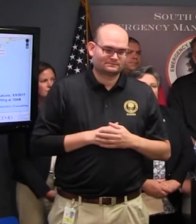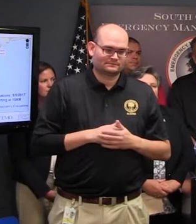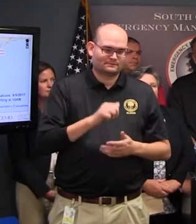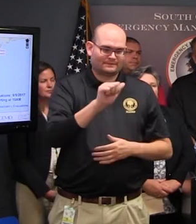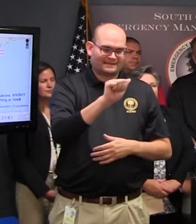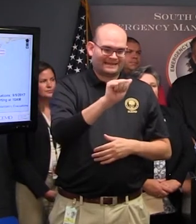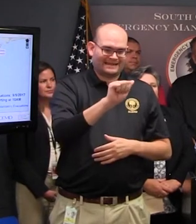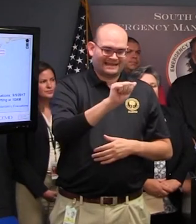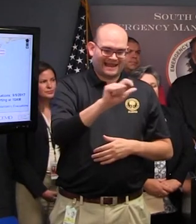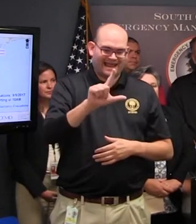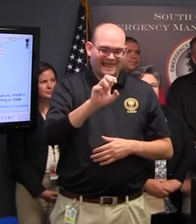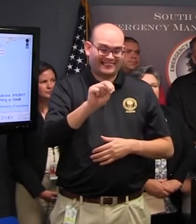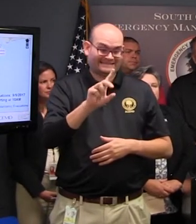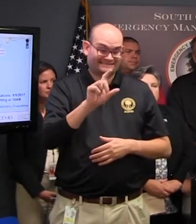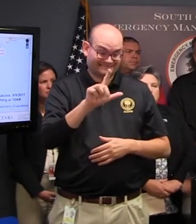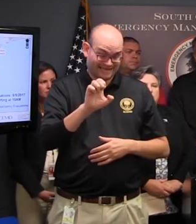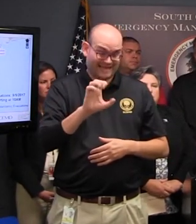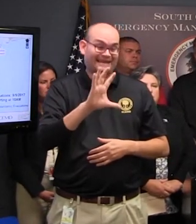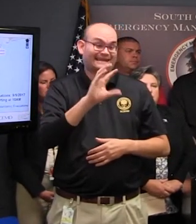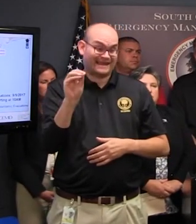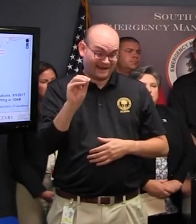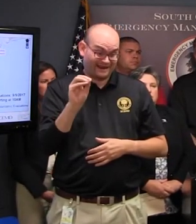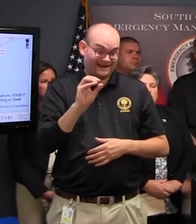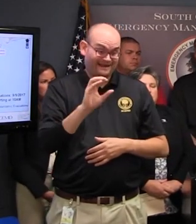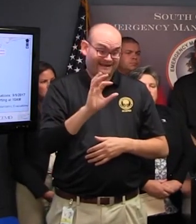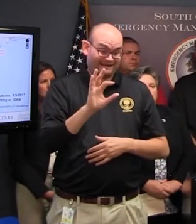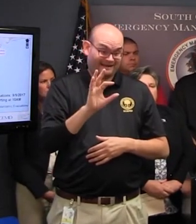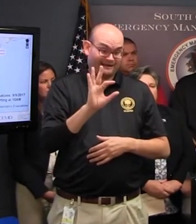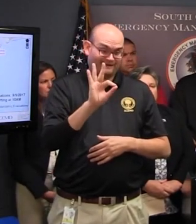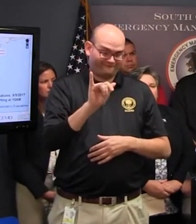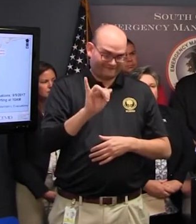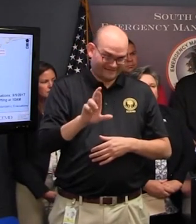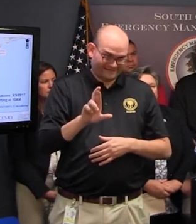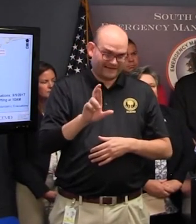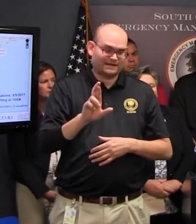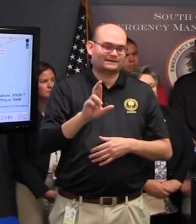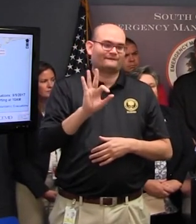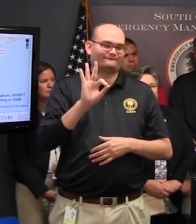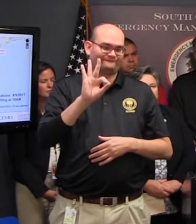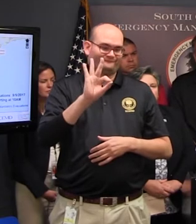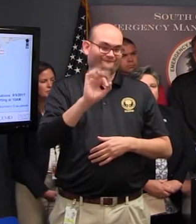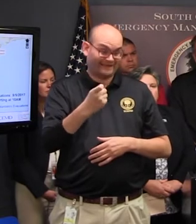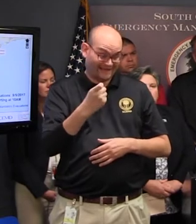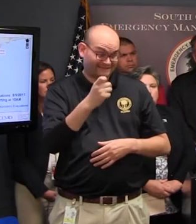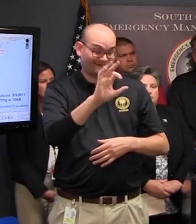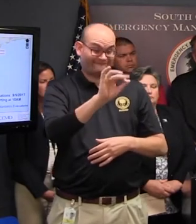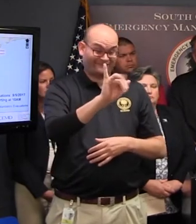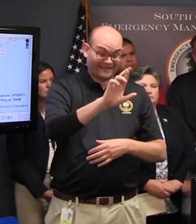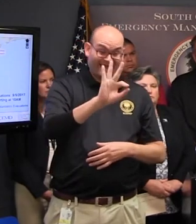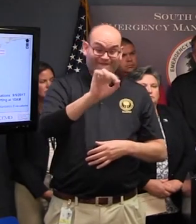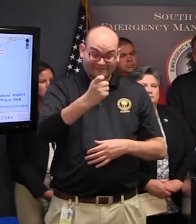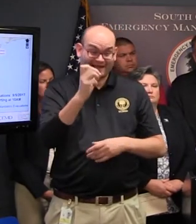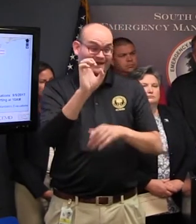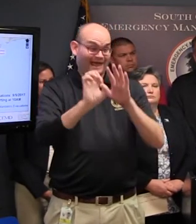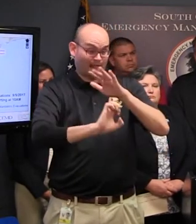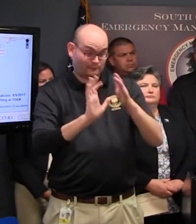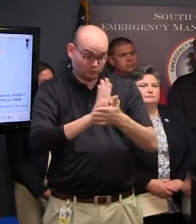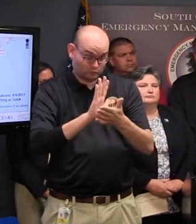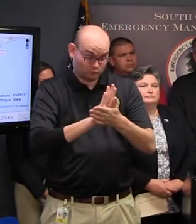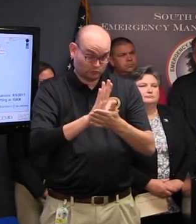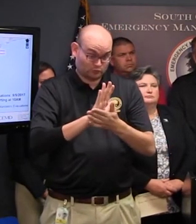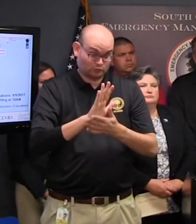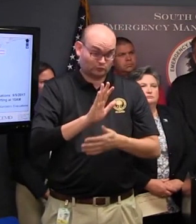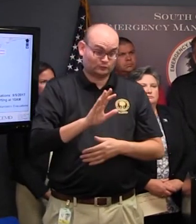Fairfax excuse me Fairfax Elementary School at 734 East 14th Street that is in